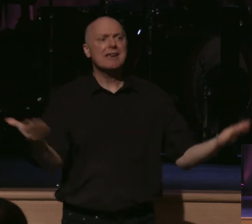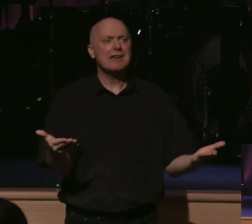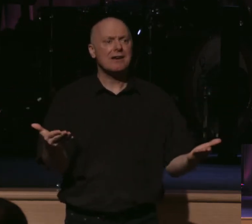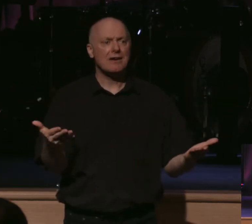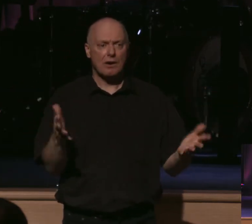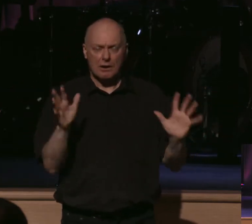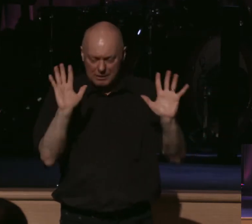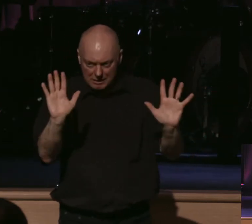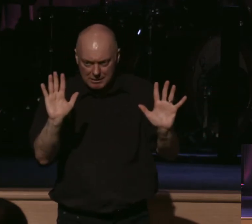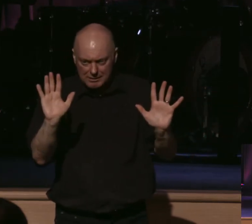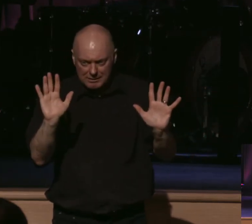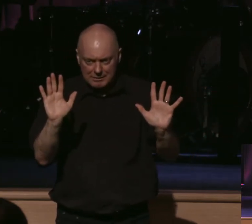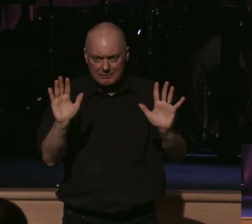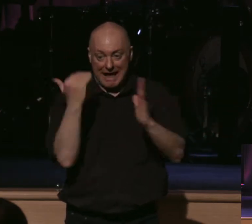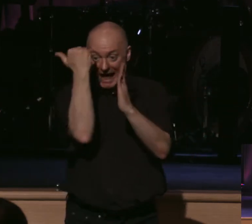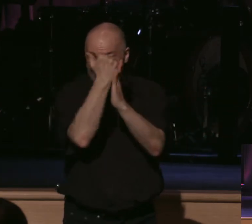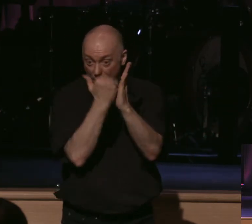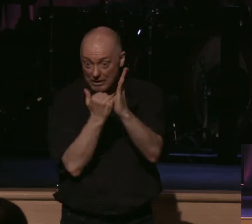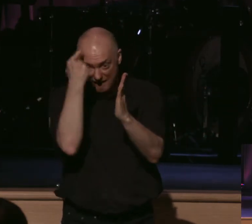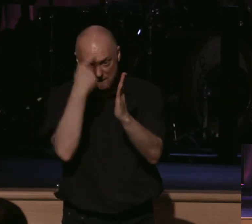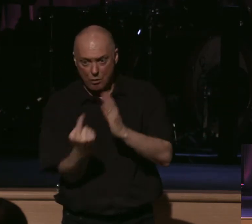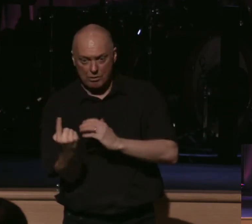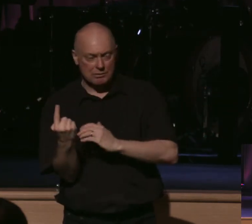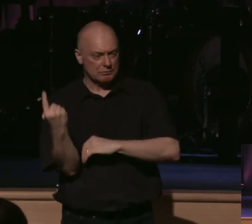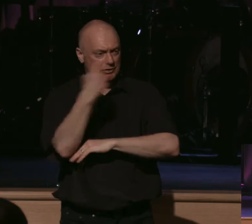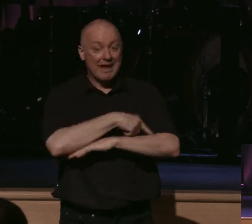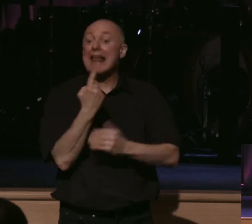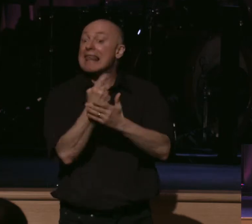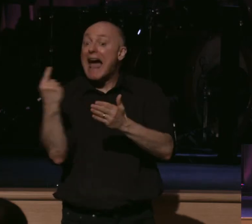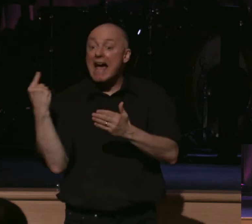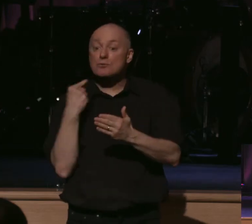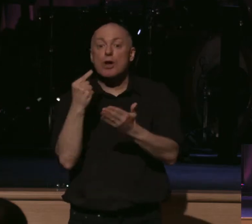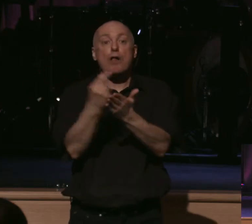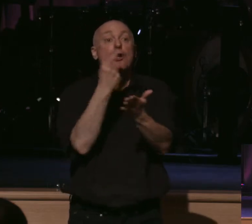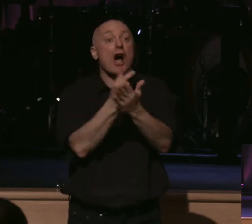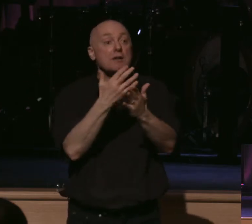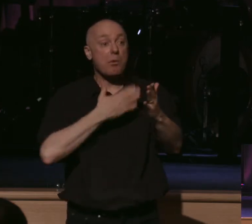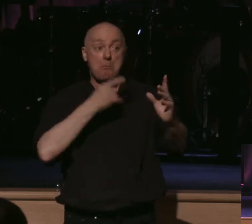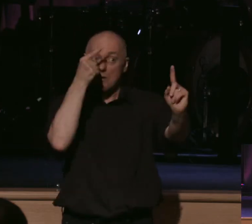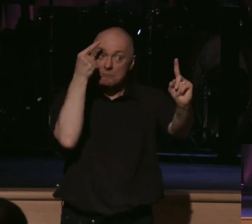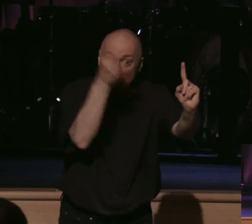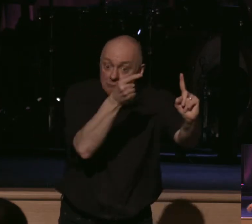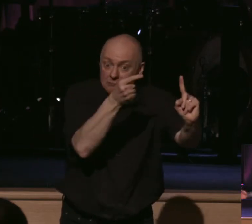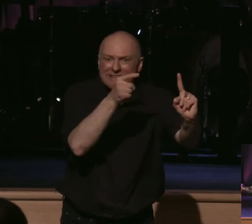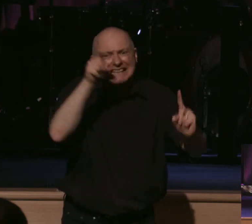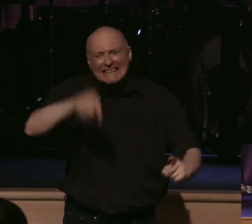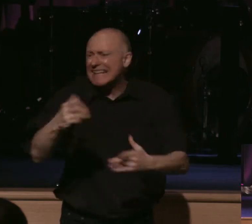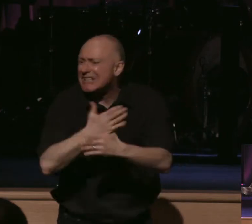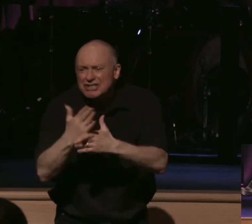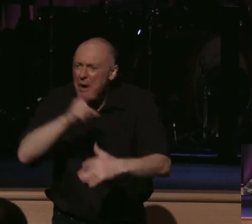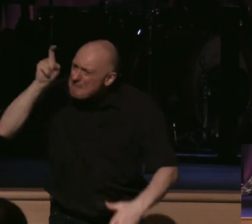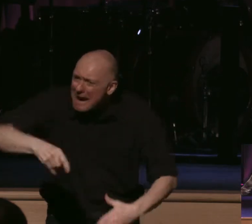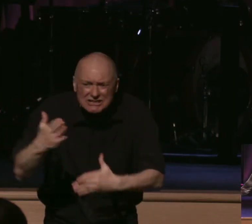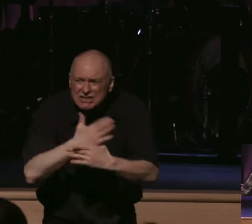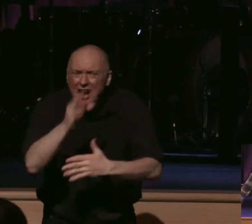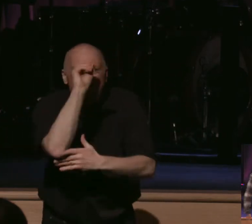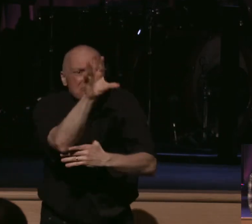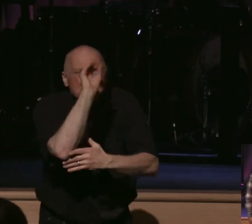page here. Here's the outline for our series as well. Last week, the gospel is my purpose. We've to share it. We've got to share it. Paul,